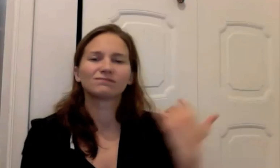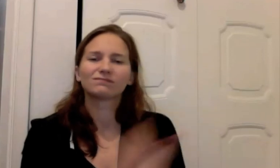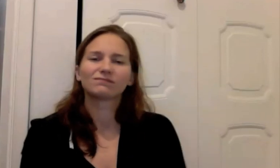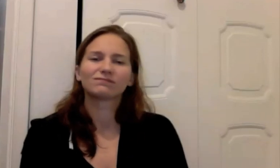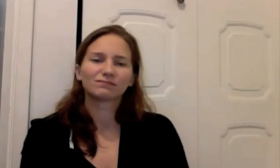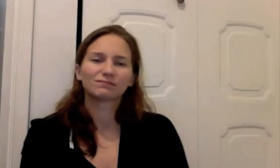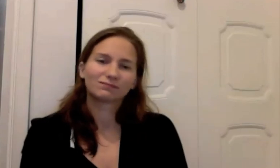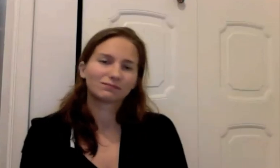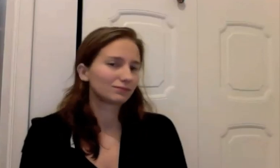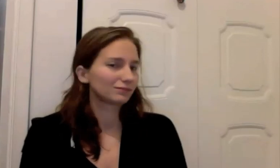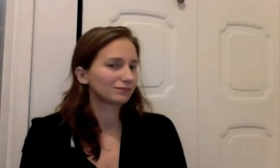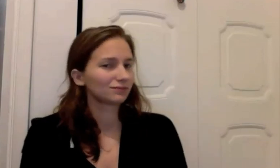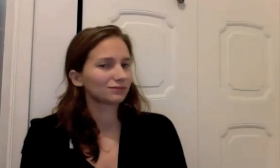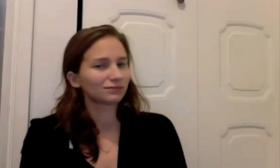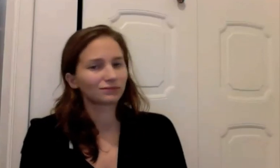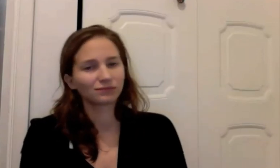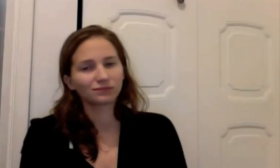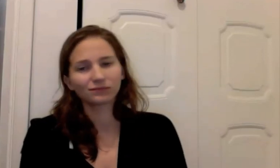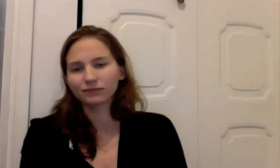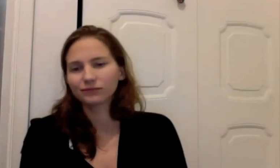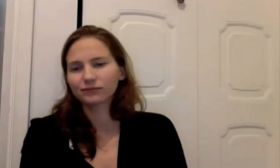this